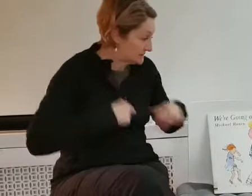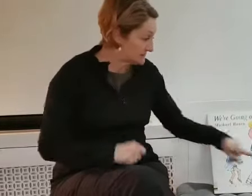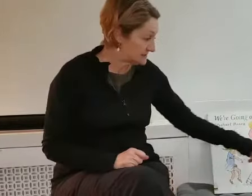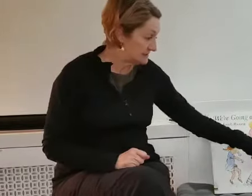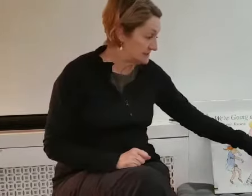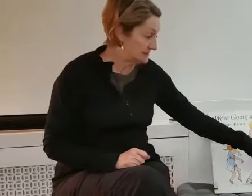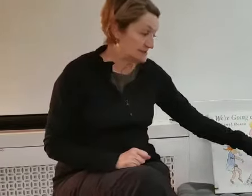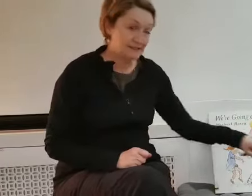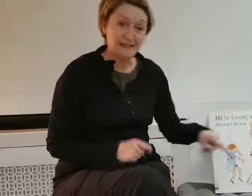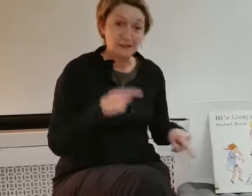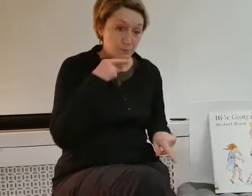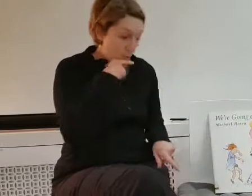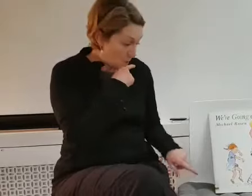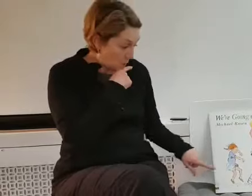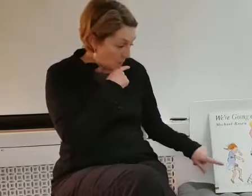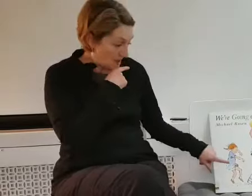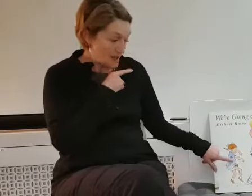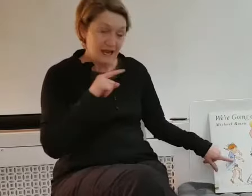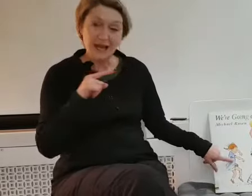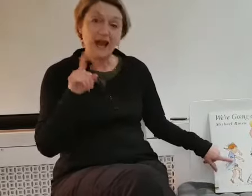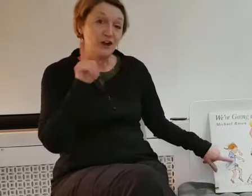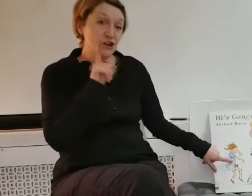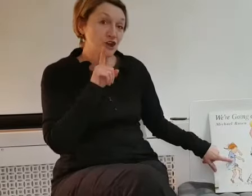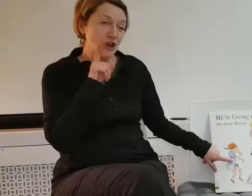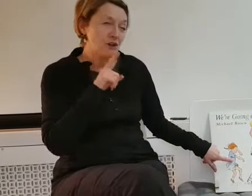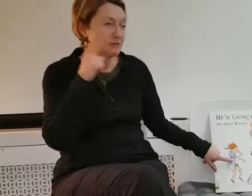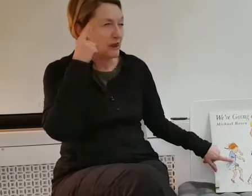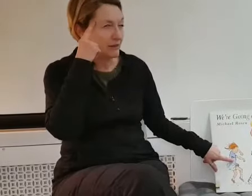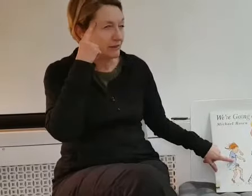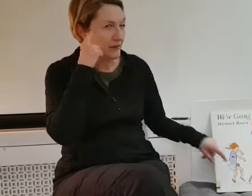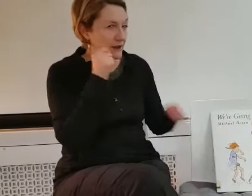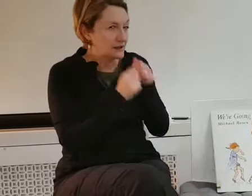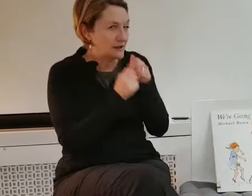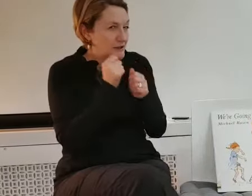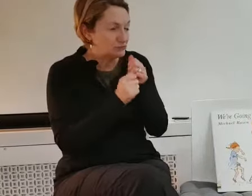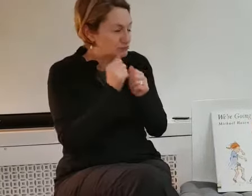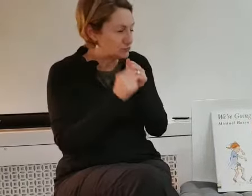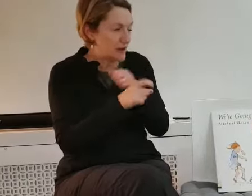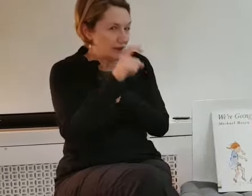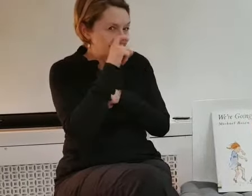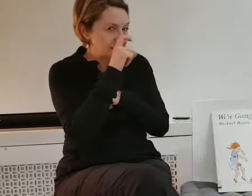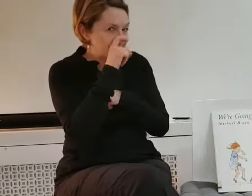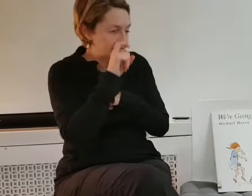and a boy and a girl, I think brother and sister.